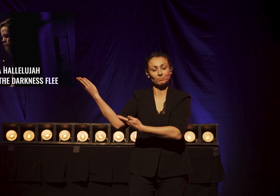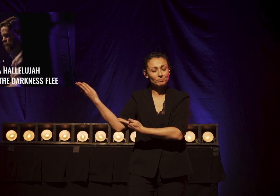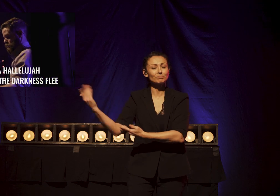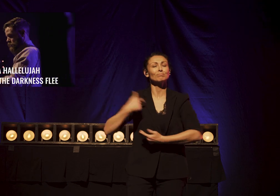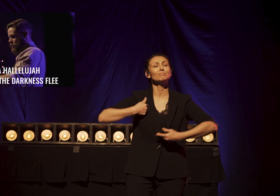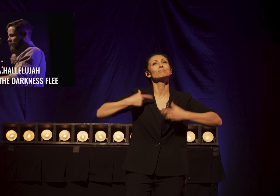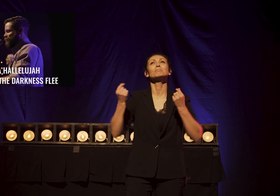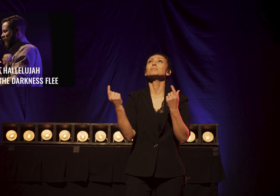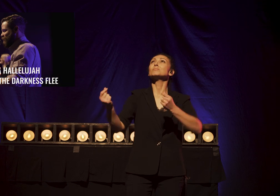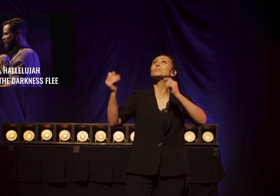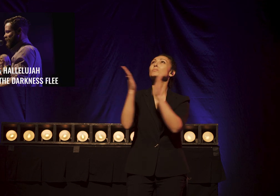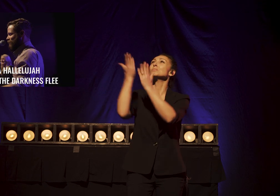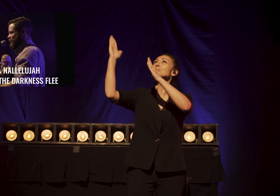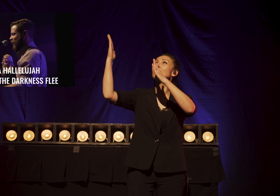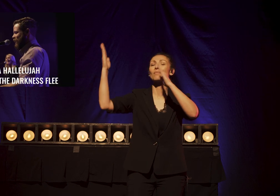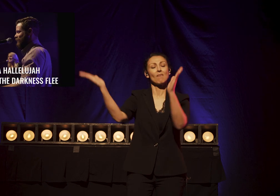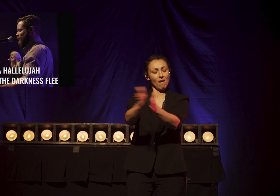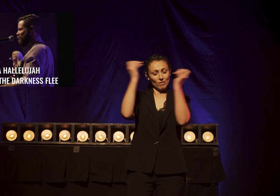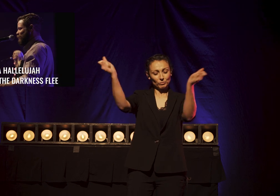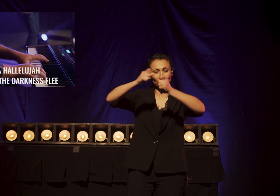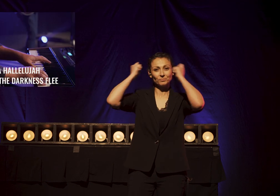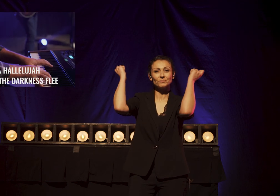And I raise a hallelujah,